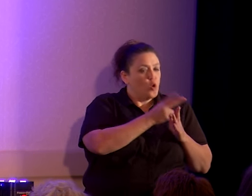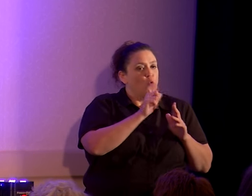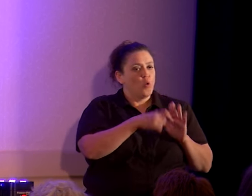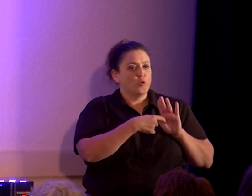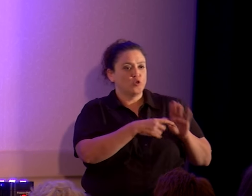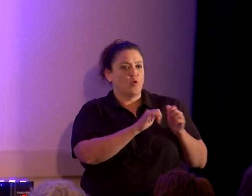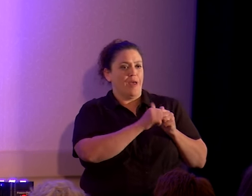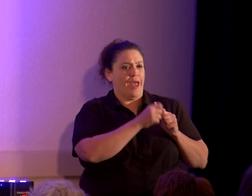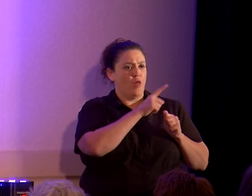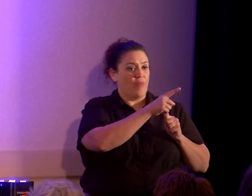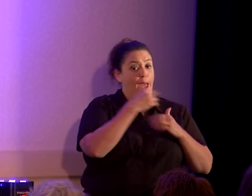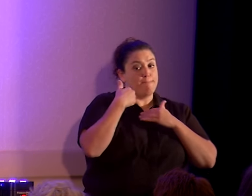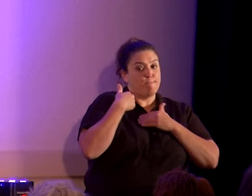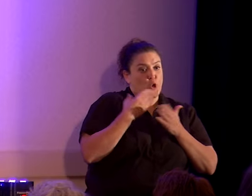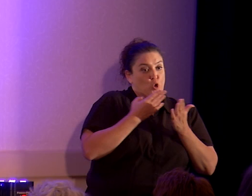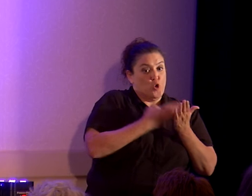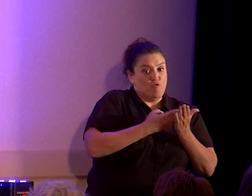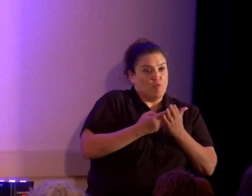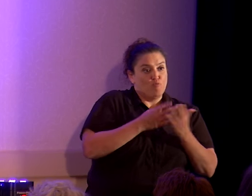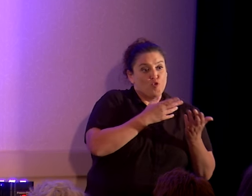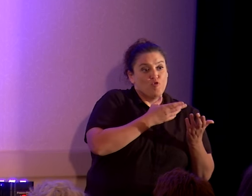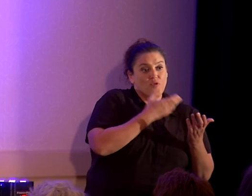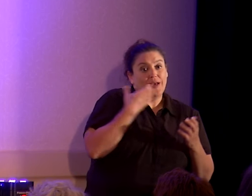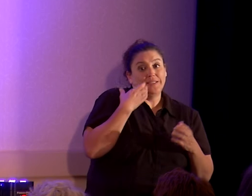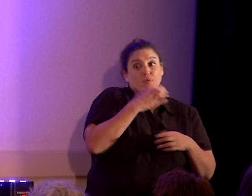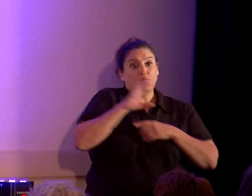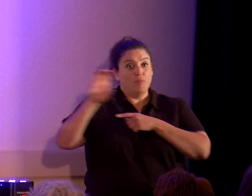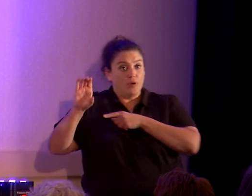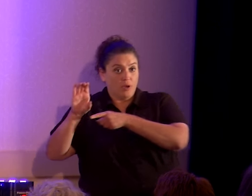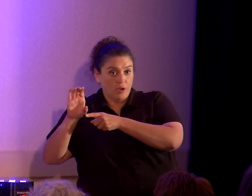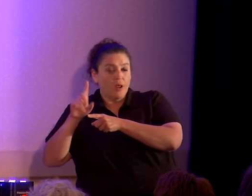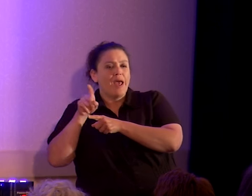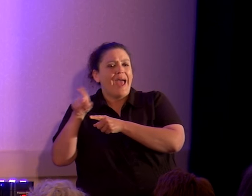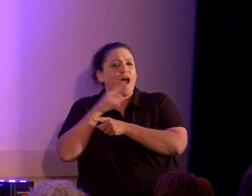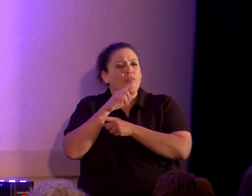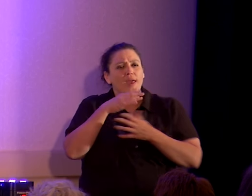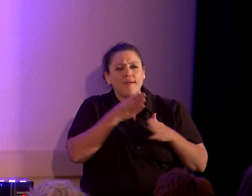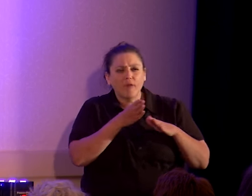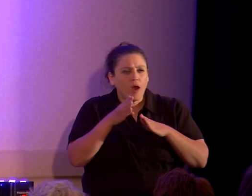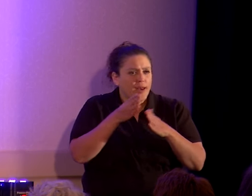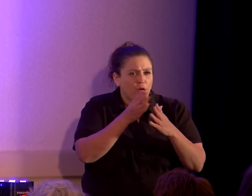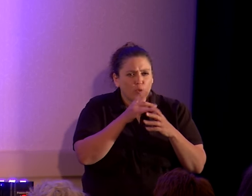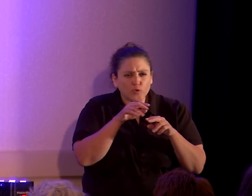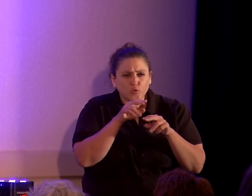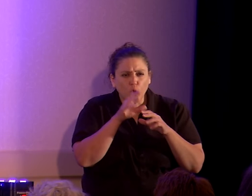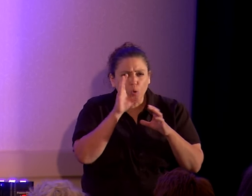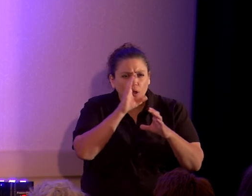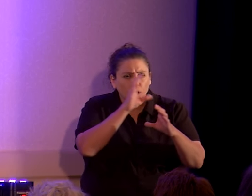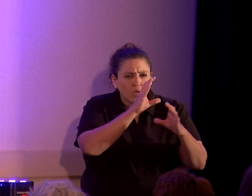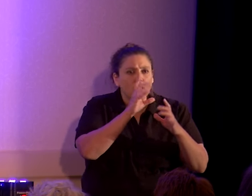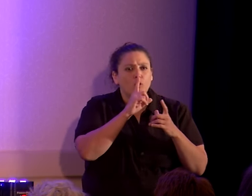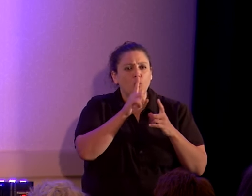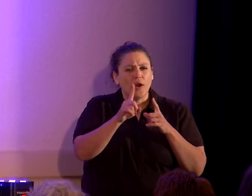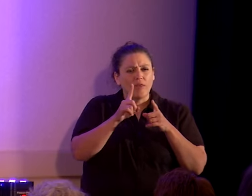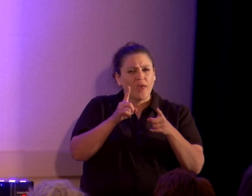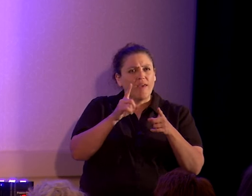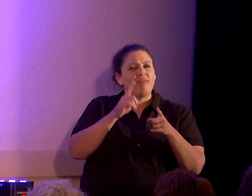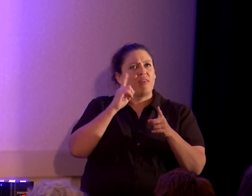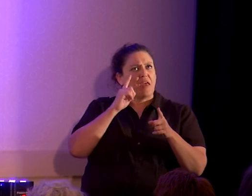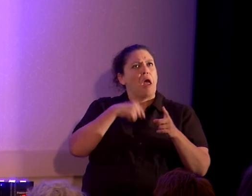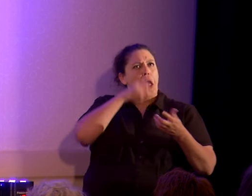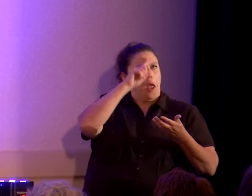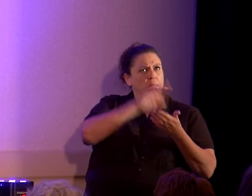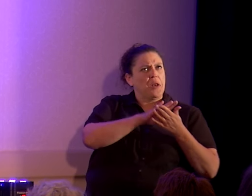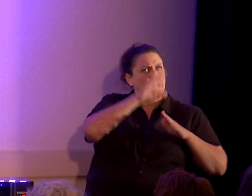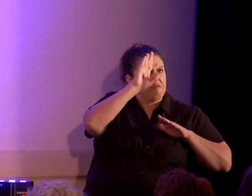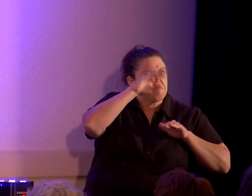shifted the burden of proof, how they have bought into a fallacious argument, how they have wandered down this road where they are believing something because it feels good to them or